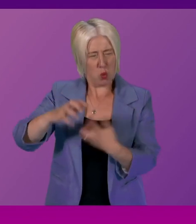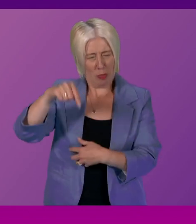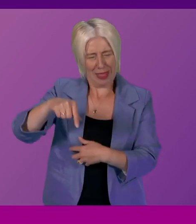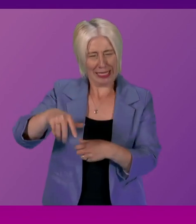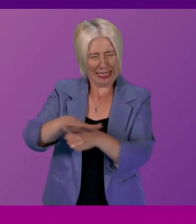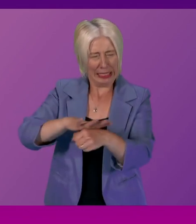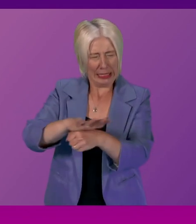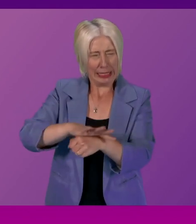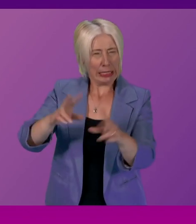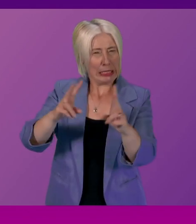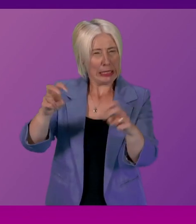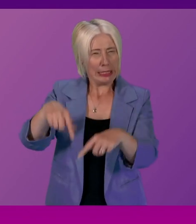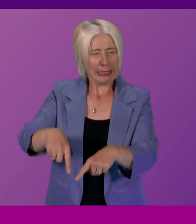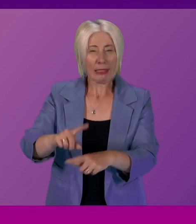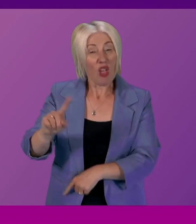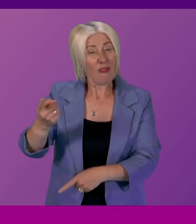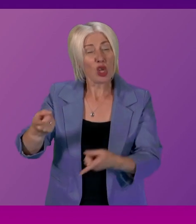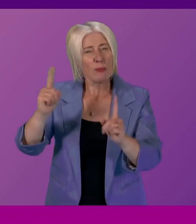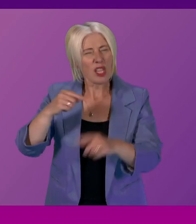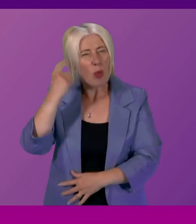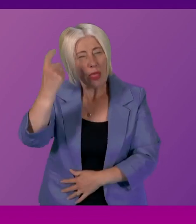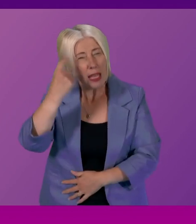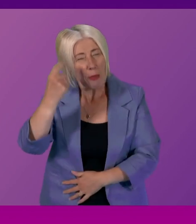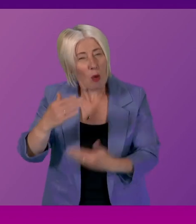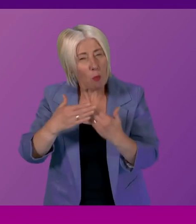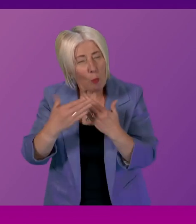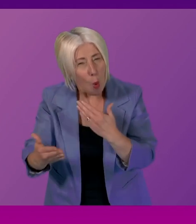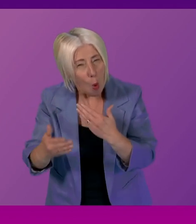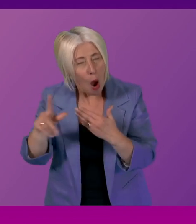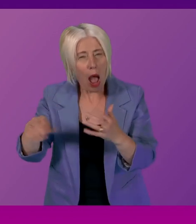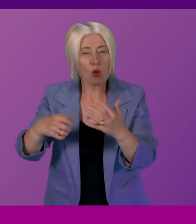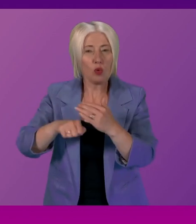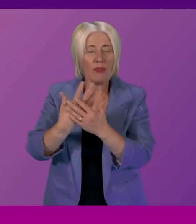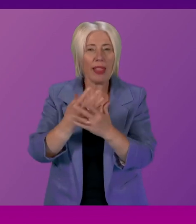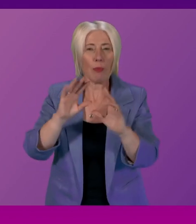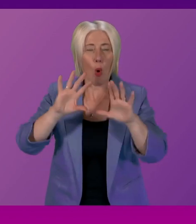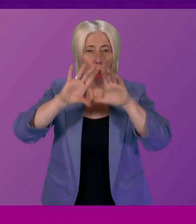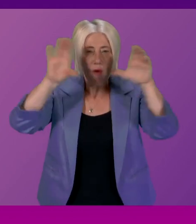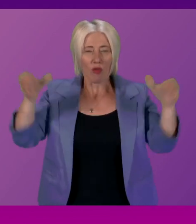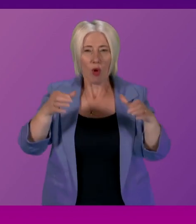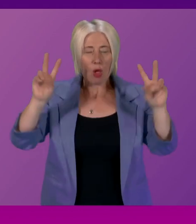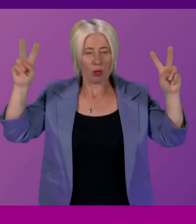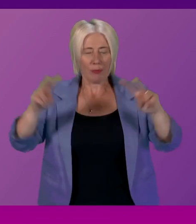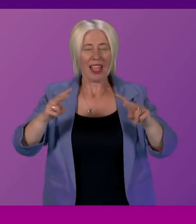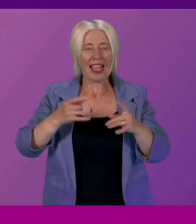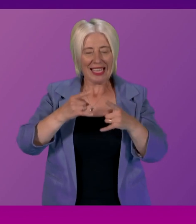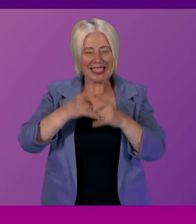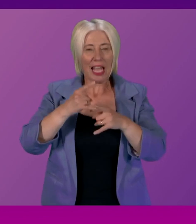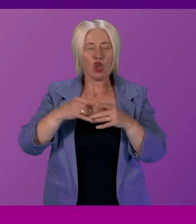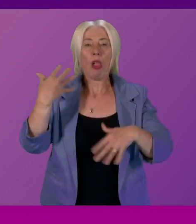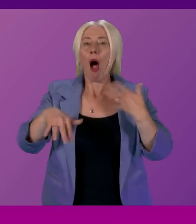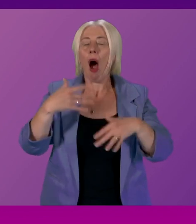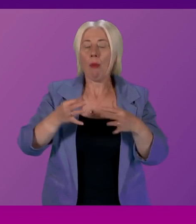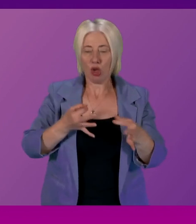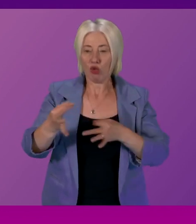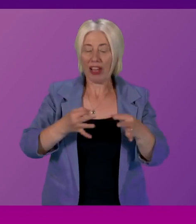would the first minister give further consideration to the development of an overarching sexual harm strategy as highlighted by